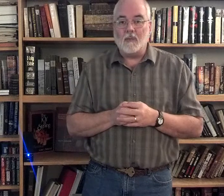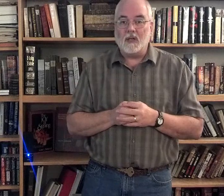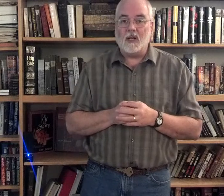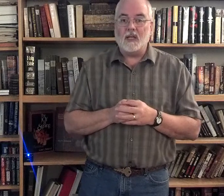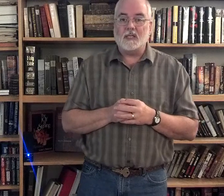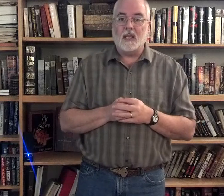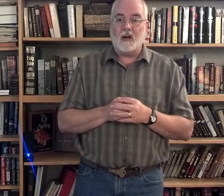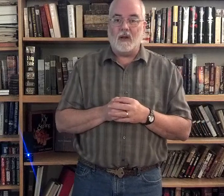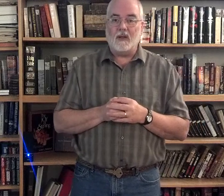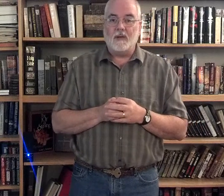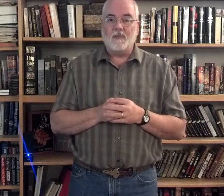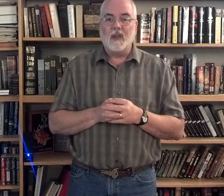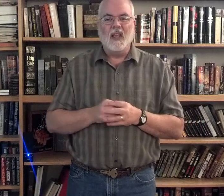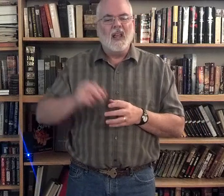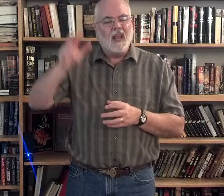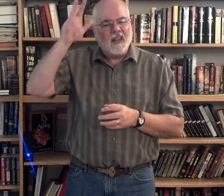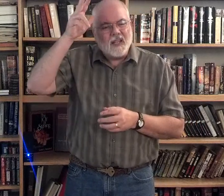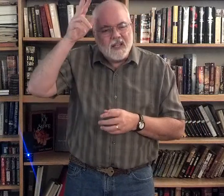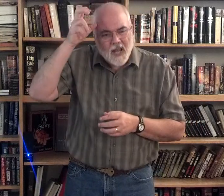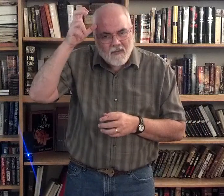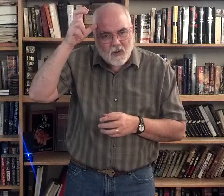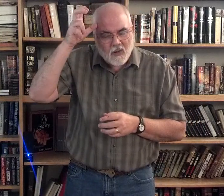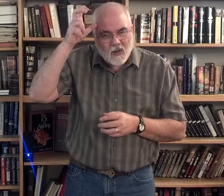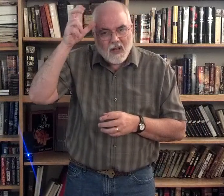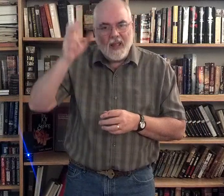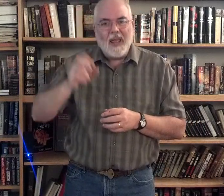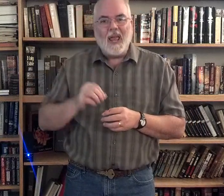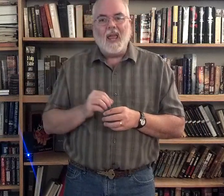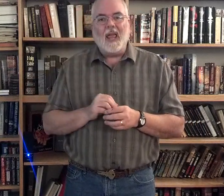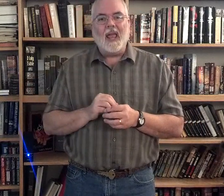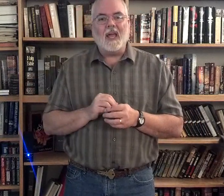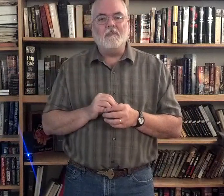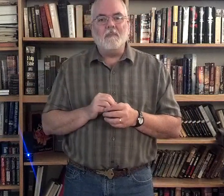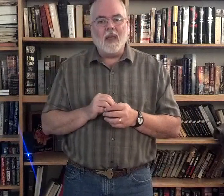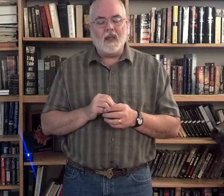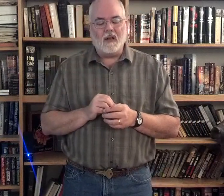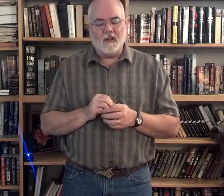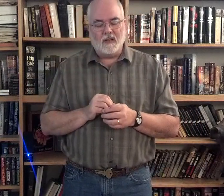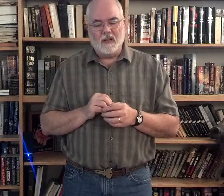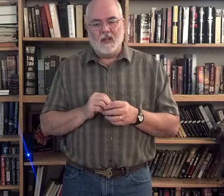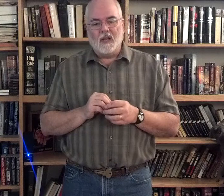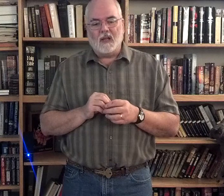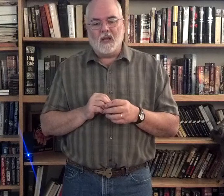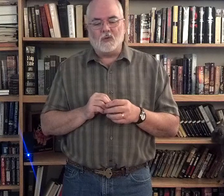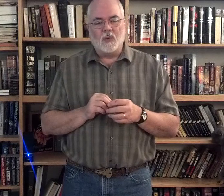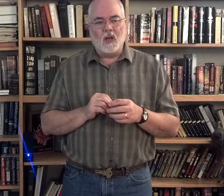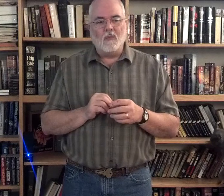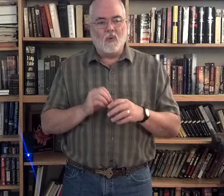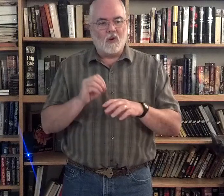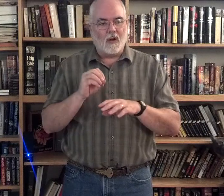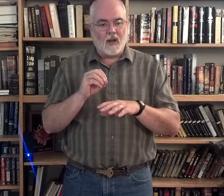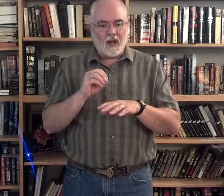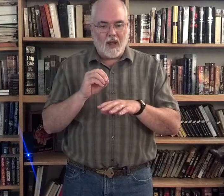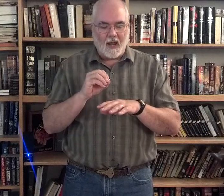Iscariot. The devil had made. Now, it's really more had